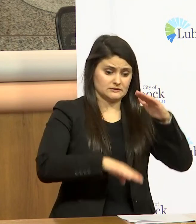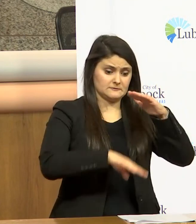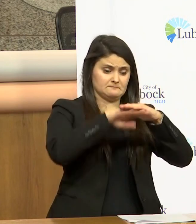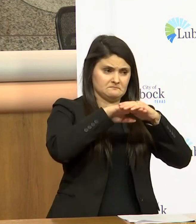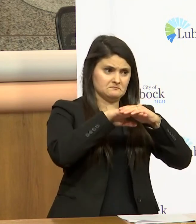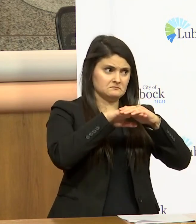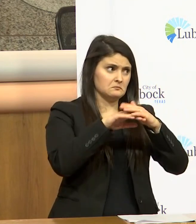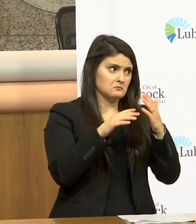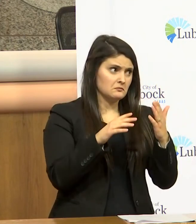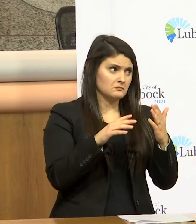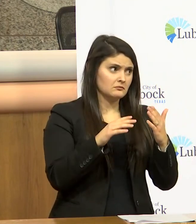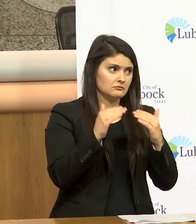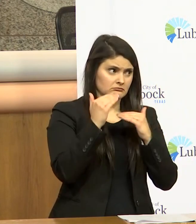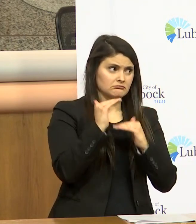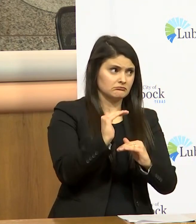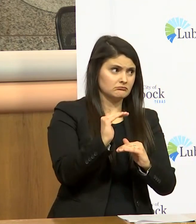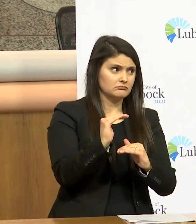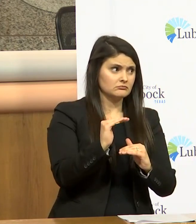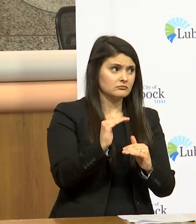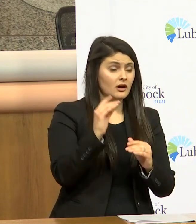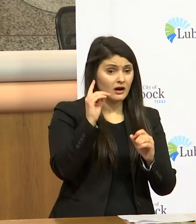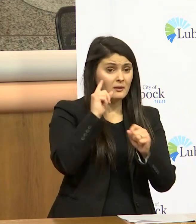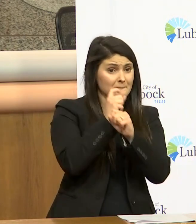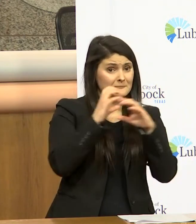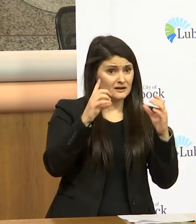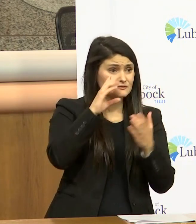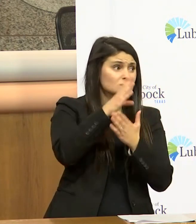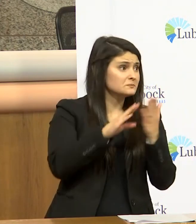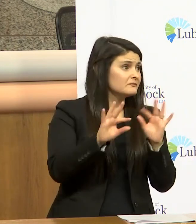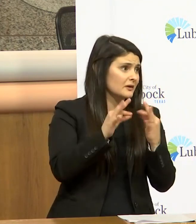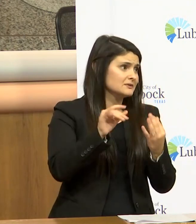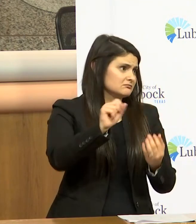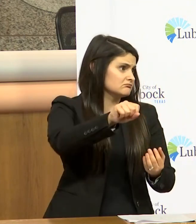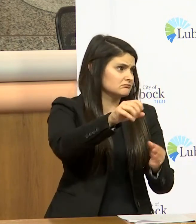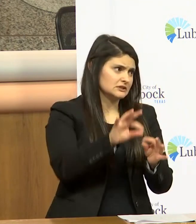would imagine to some of our families they are essential we need to make sure that